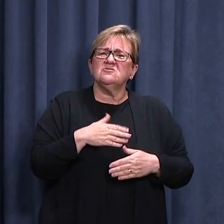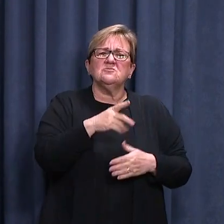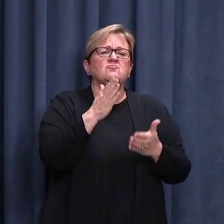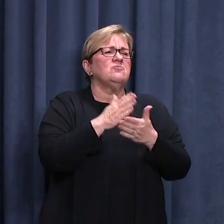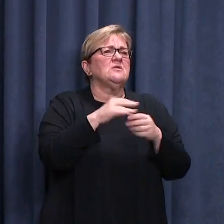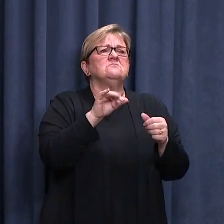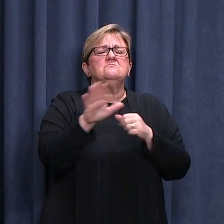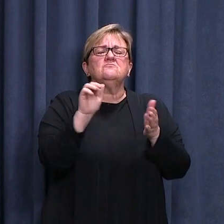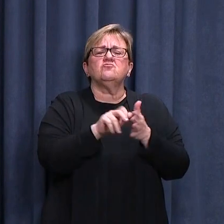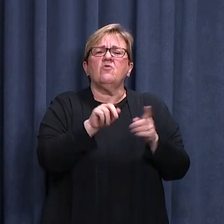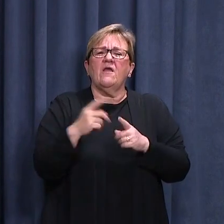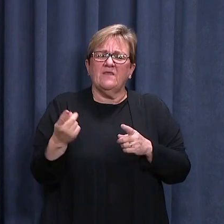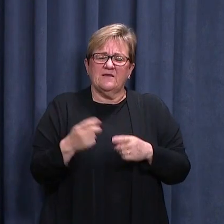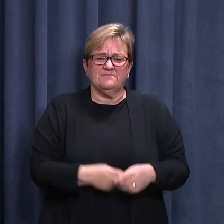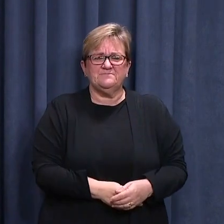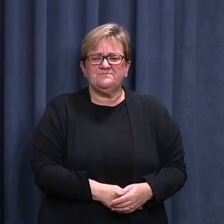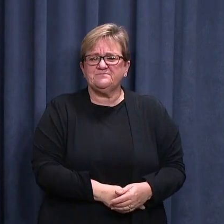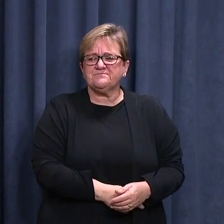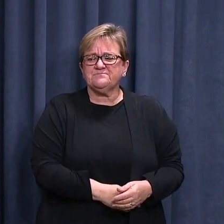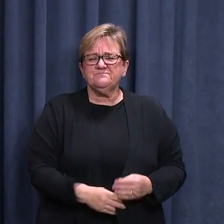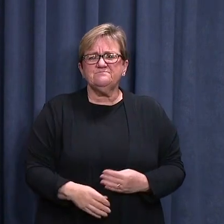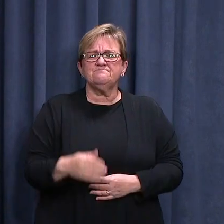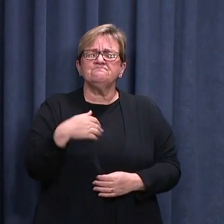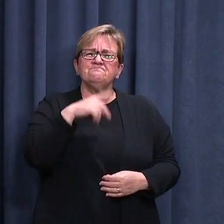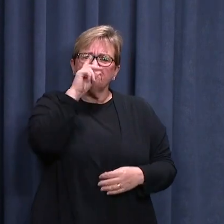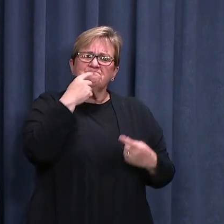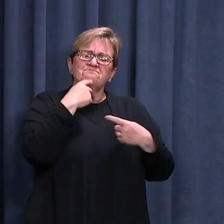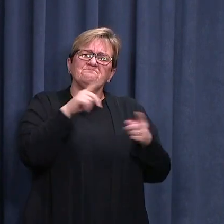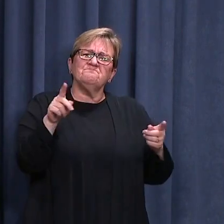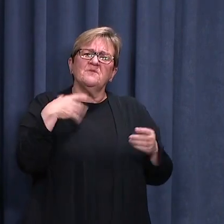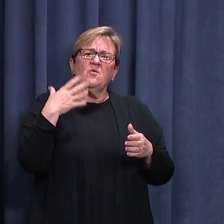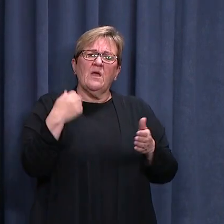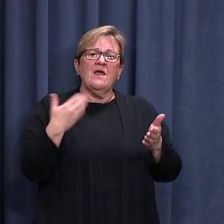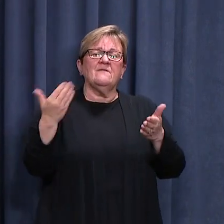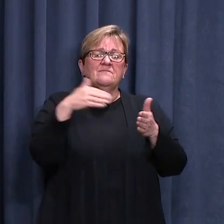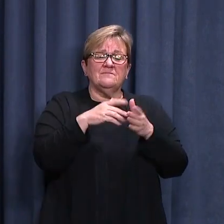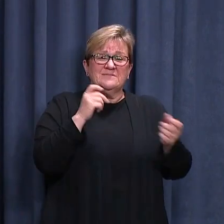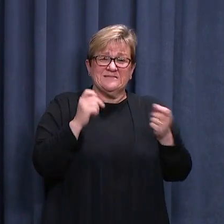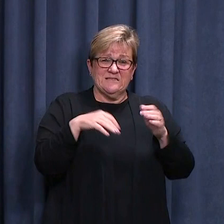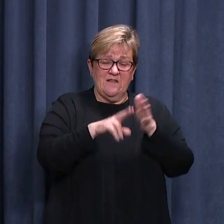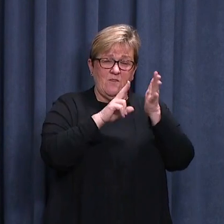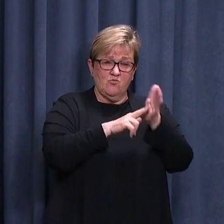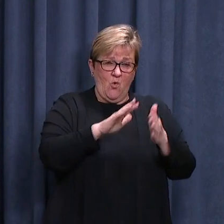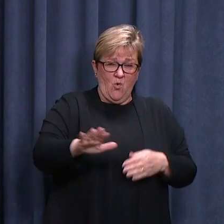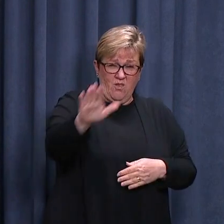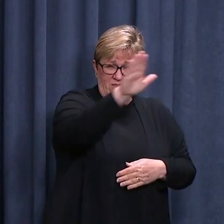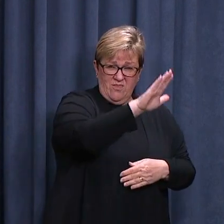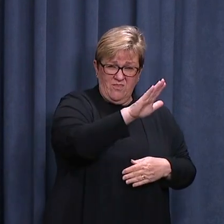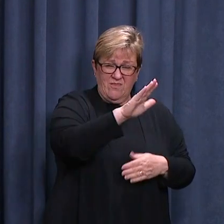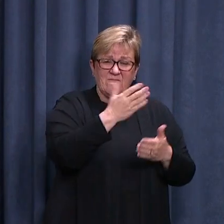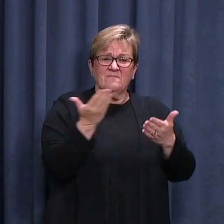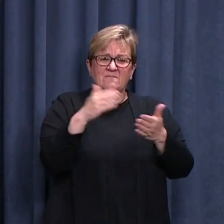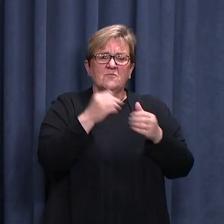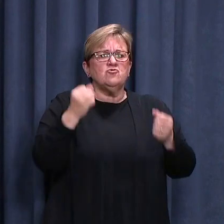absolutely doing the right thing by getting tested. I can advise that we have additional testing capacity in the northern suburbs, including a